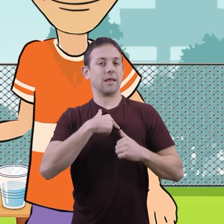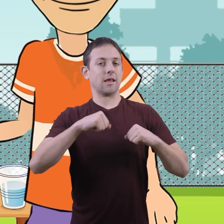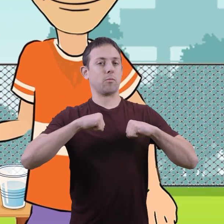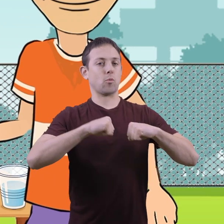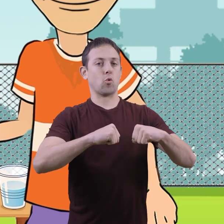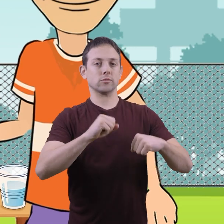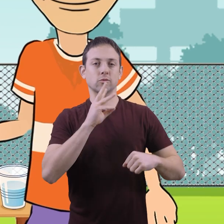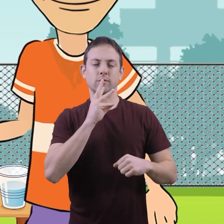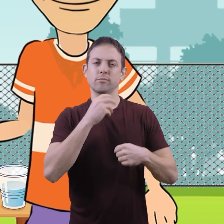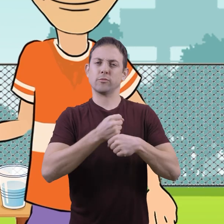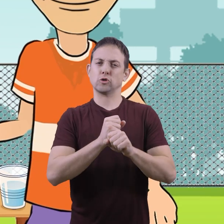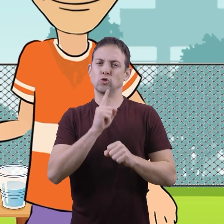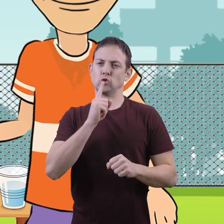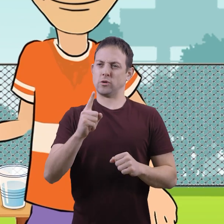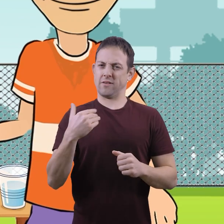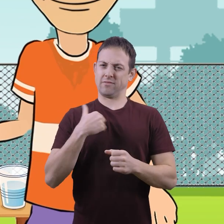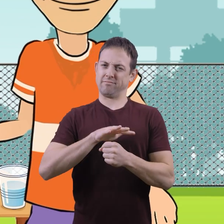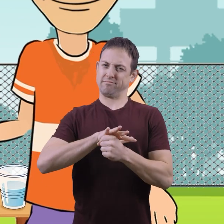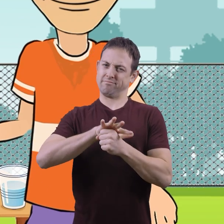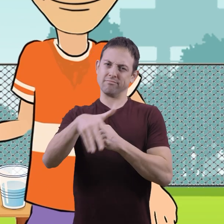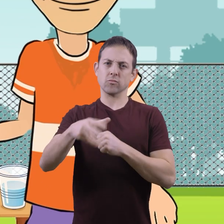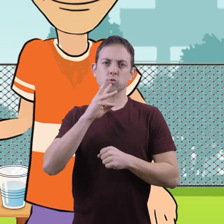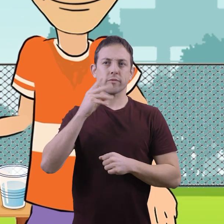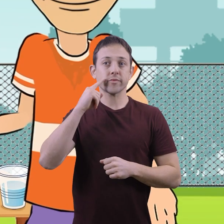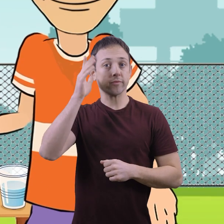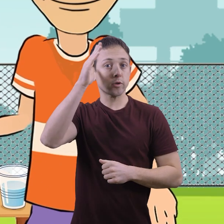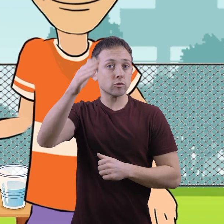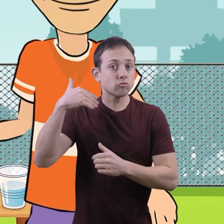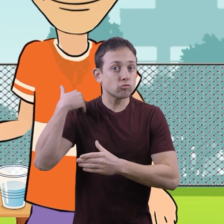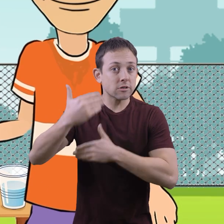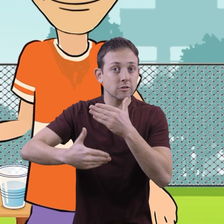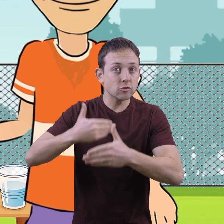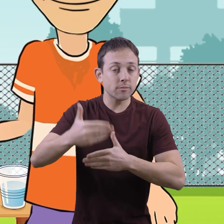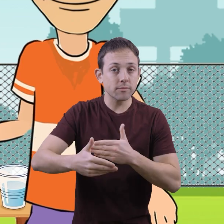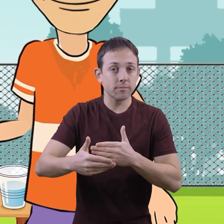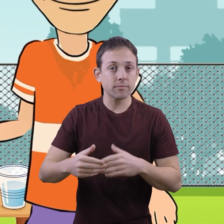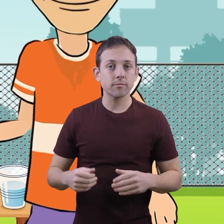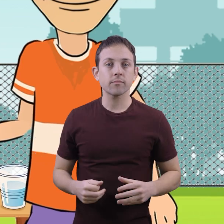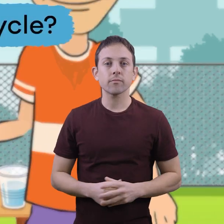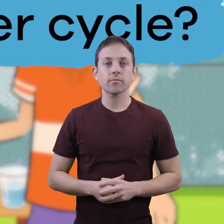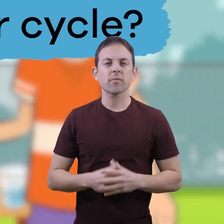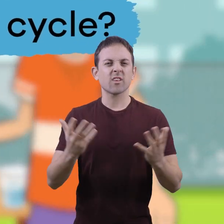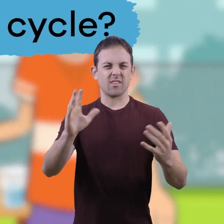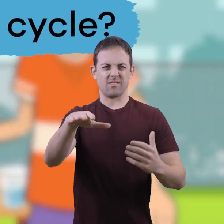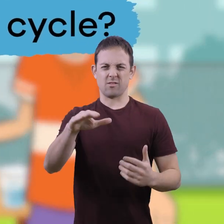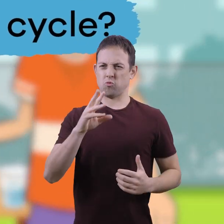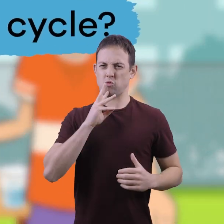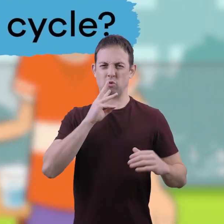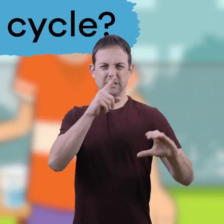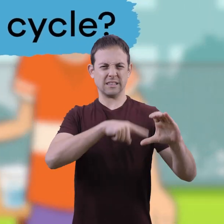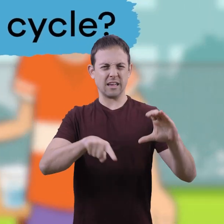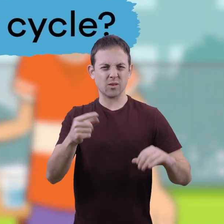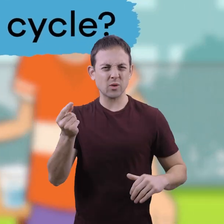water and make sure there is plenty for future generations. What is the water cycle?